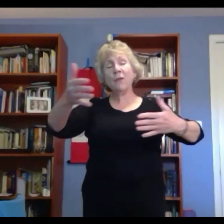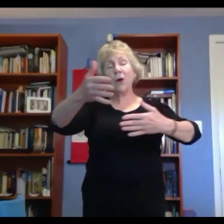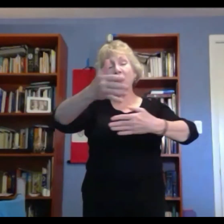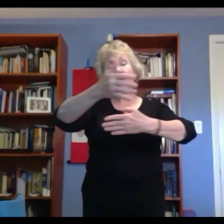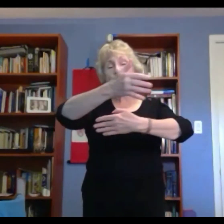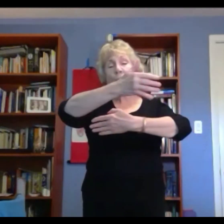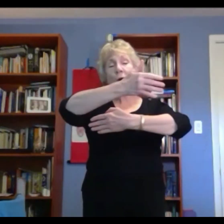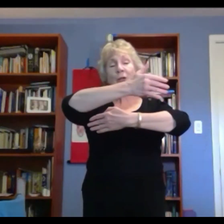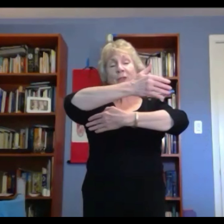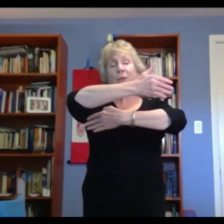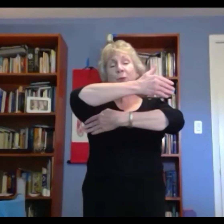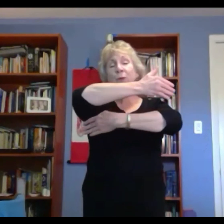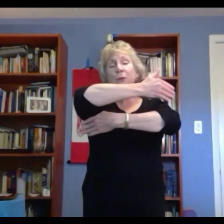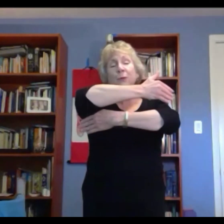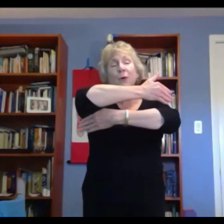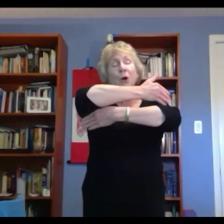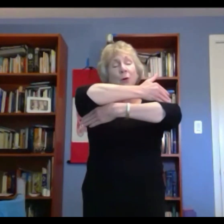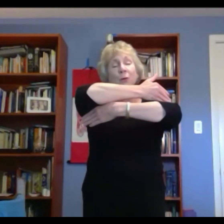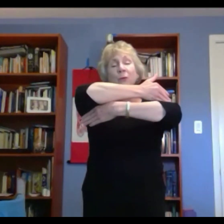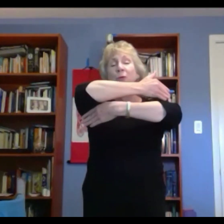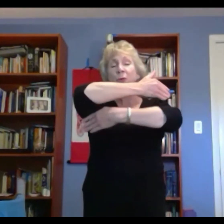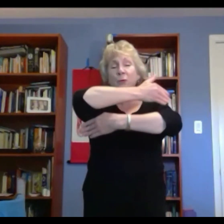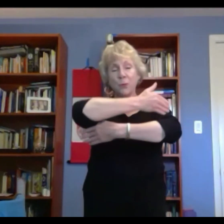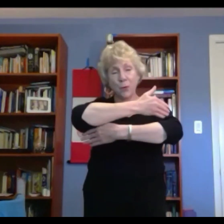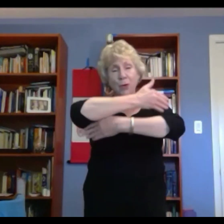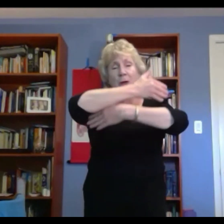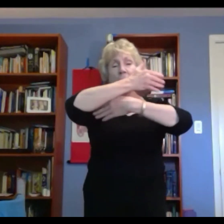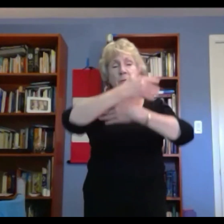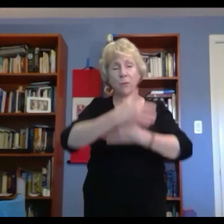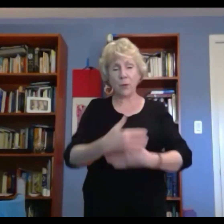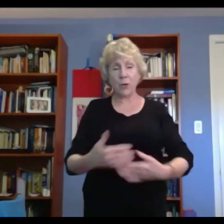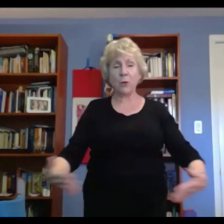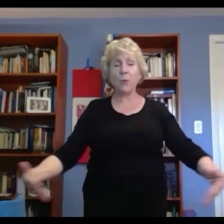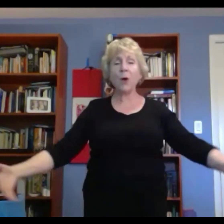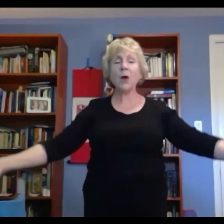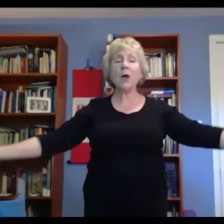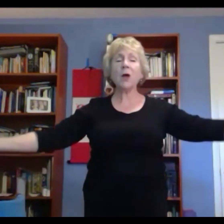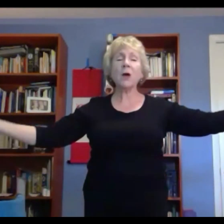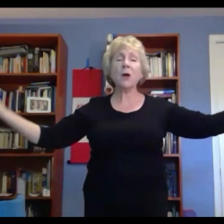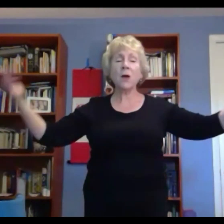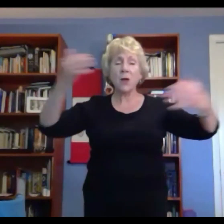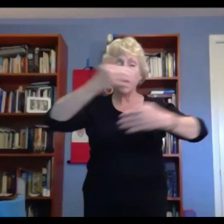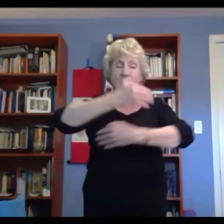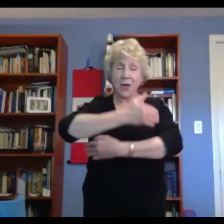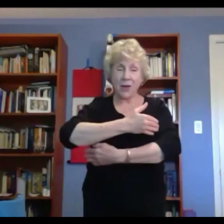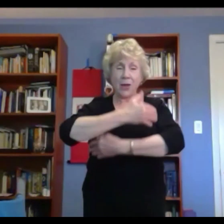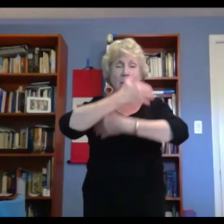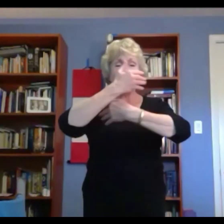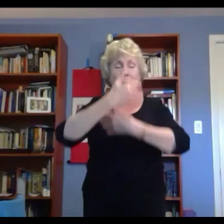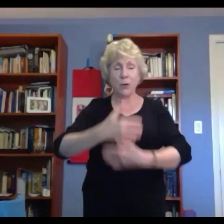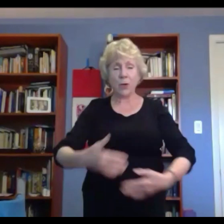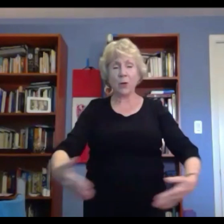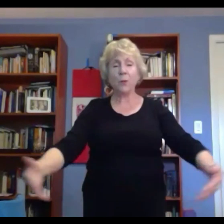of God surround you everywhere, everywhere